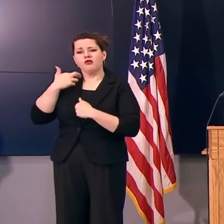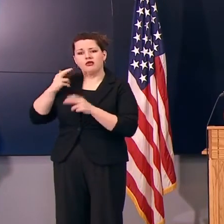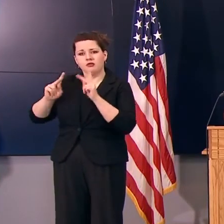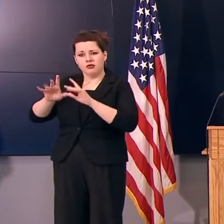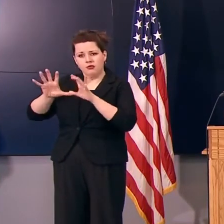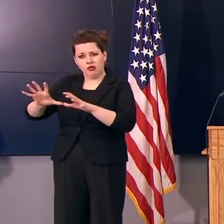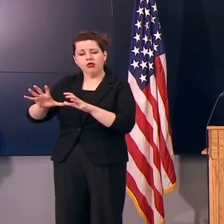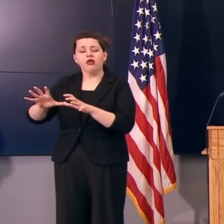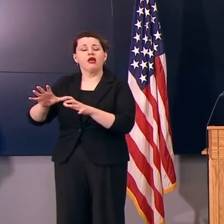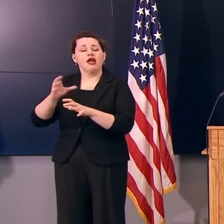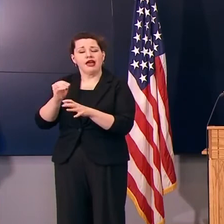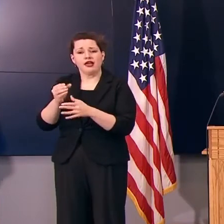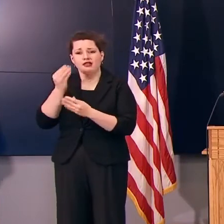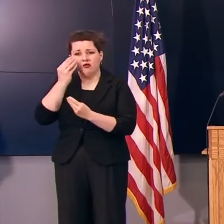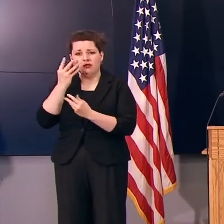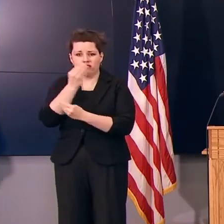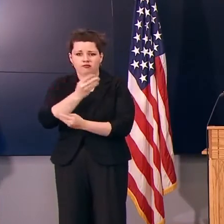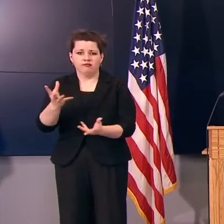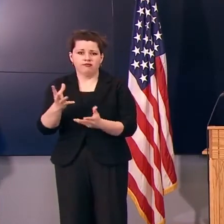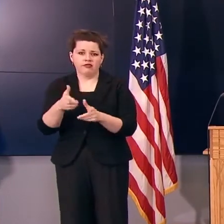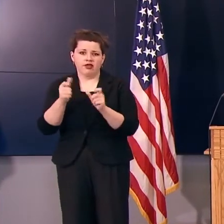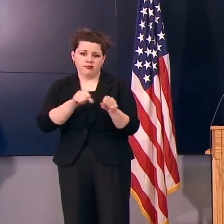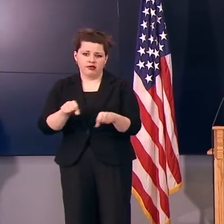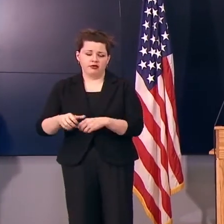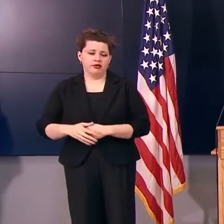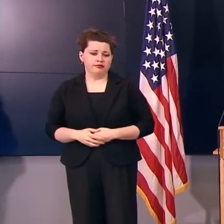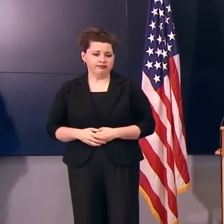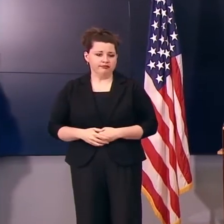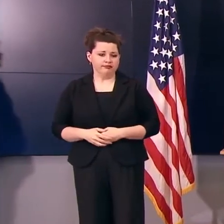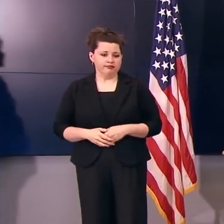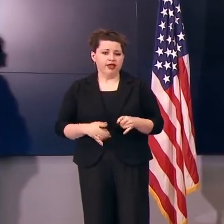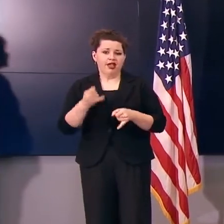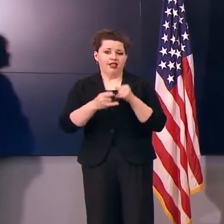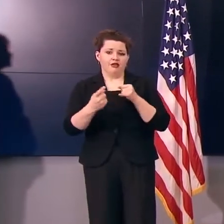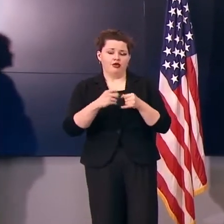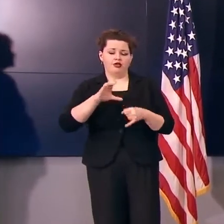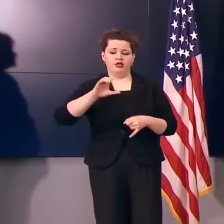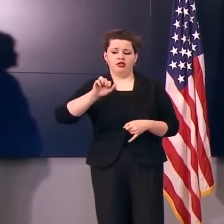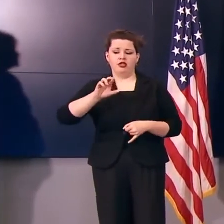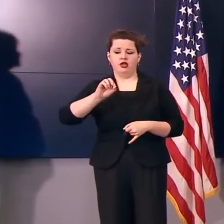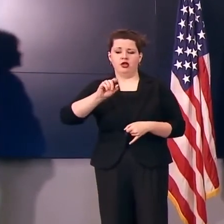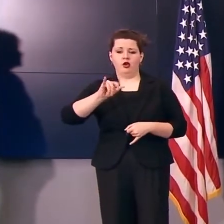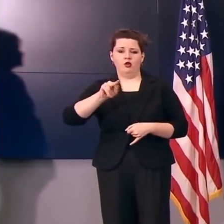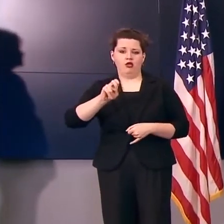much information as quickly as we can. Last question. Caroline, go ahead.